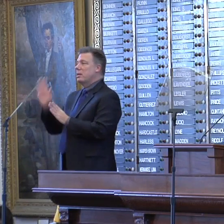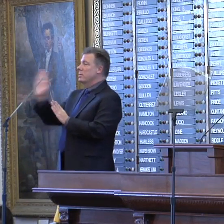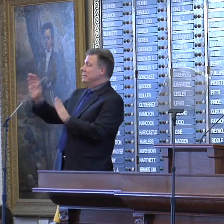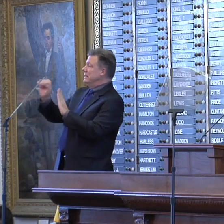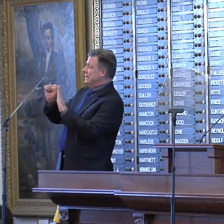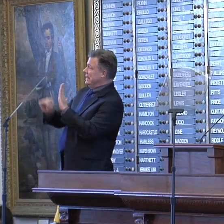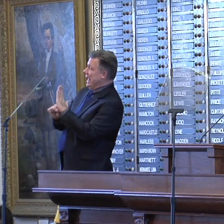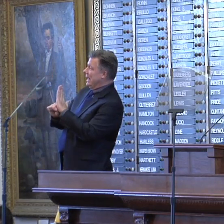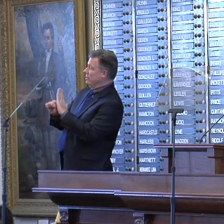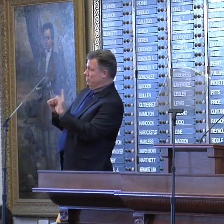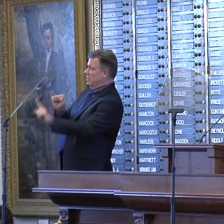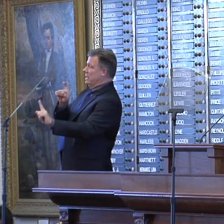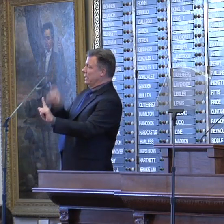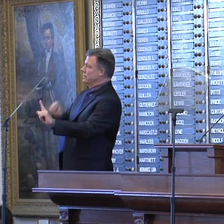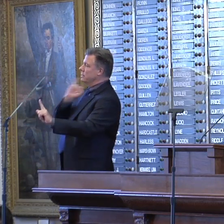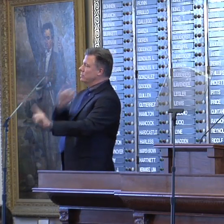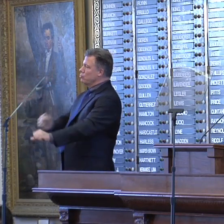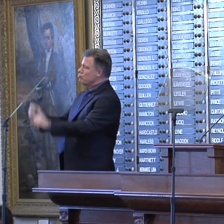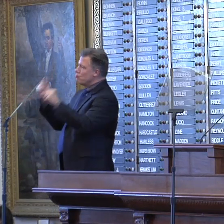of our state is strong.